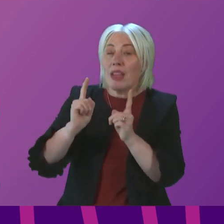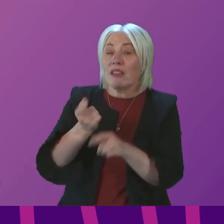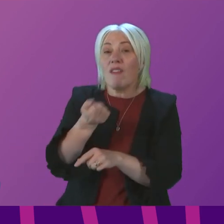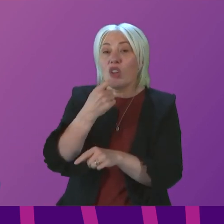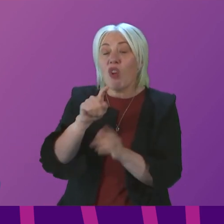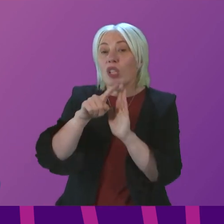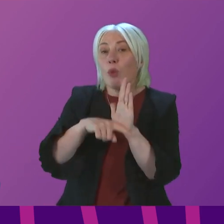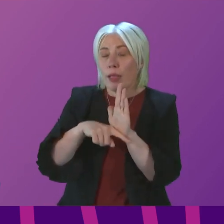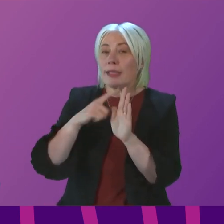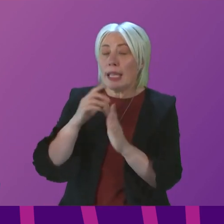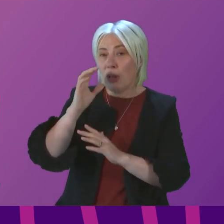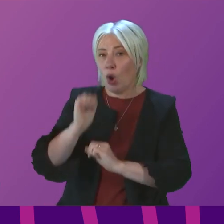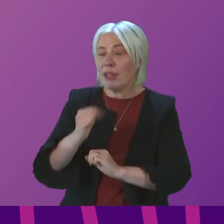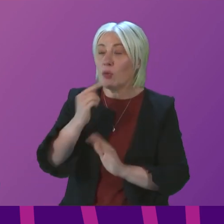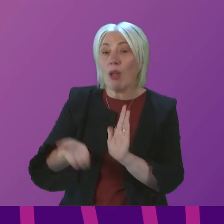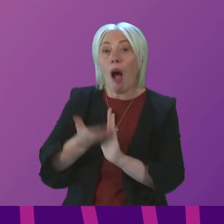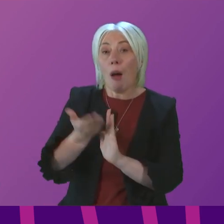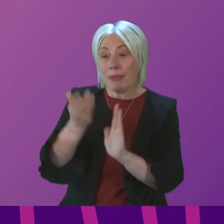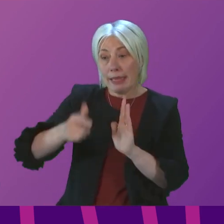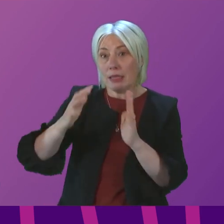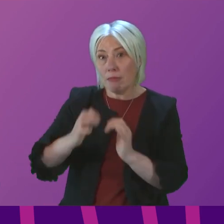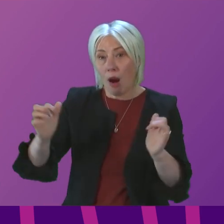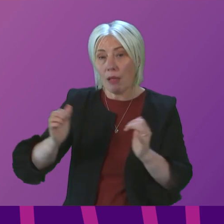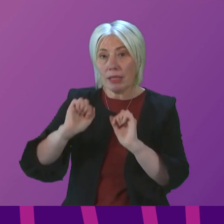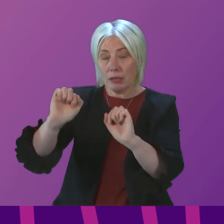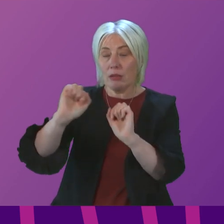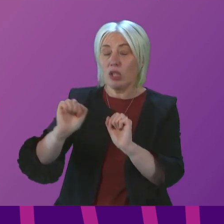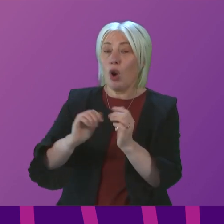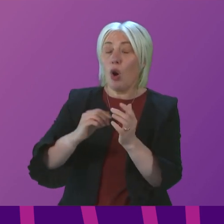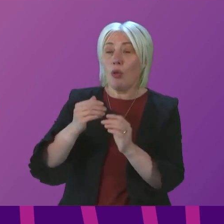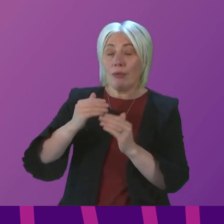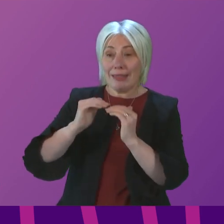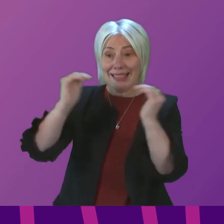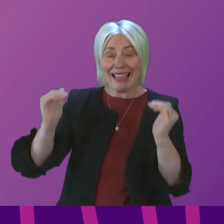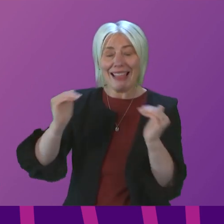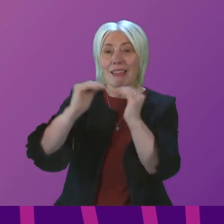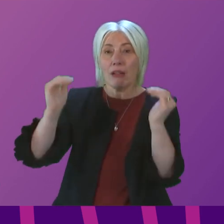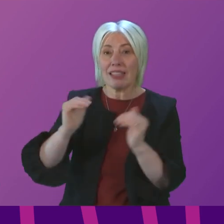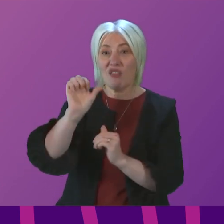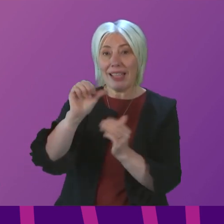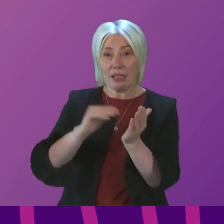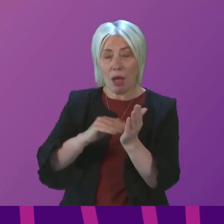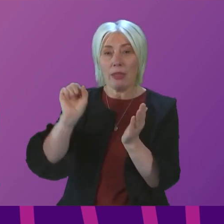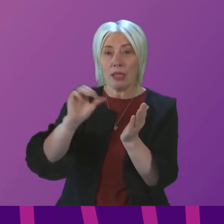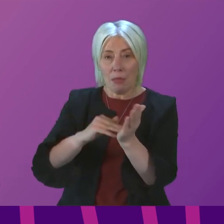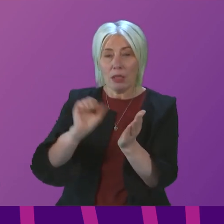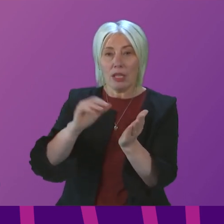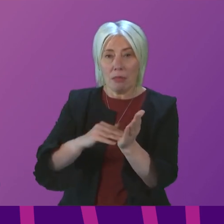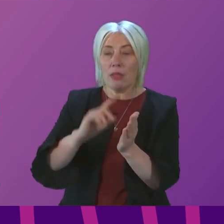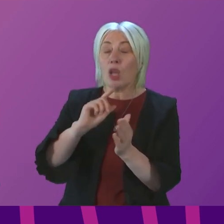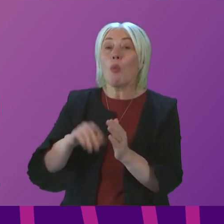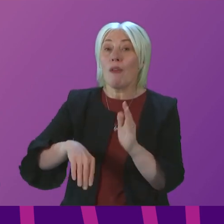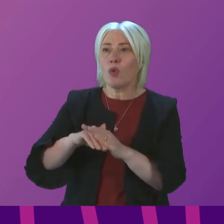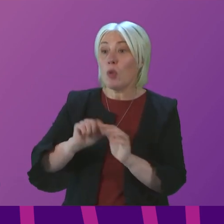committed to provide updates to Parliament on the progress of the MAT standards on a six-monthly basis and will provide a full update and report to